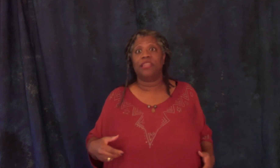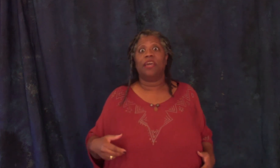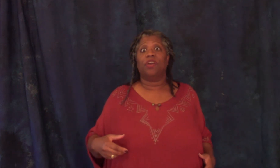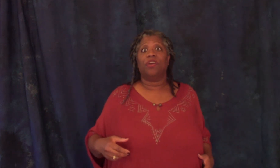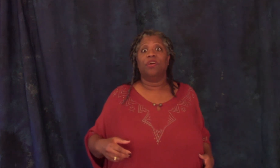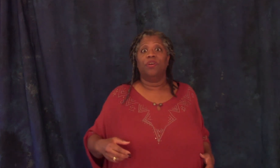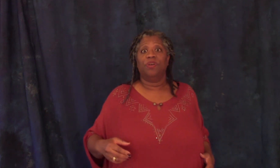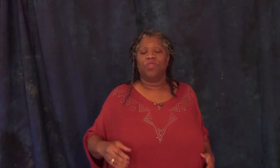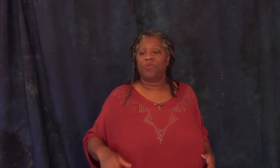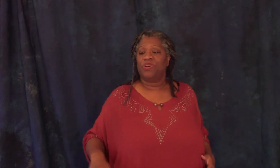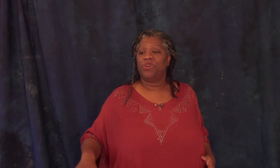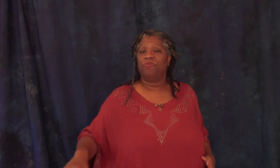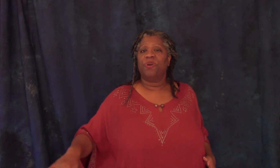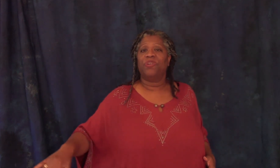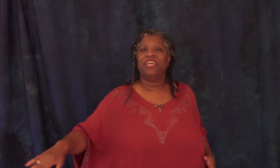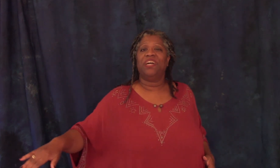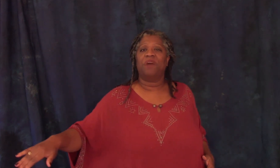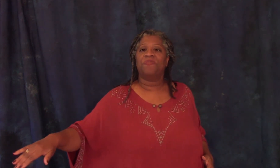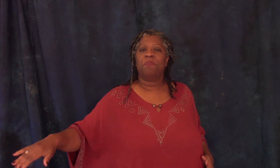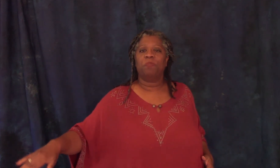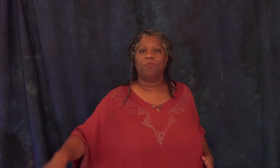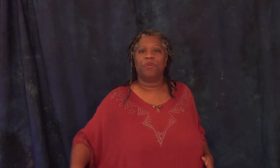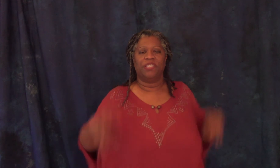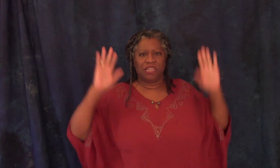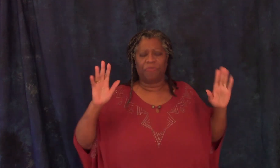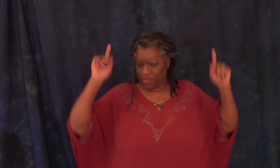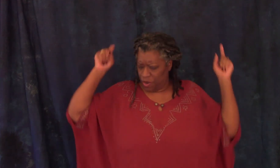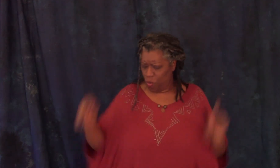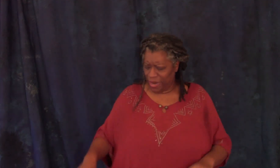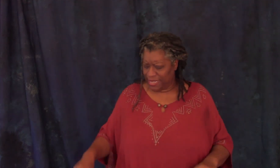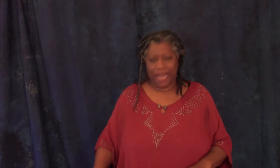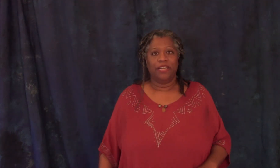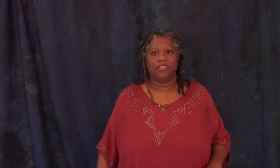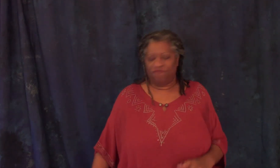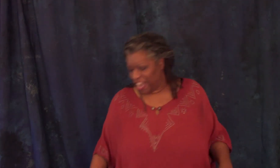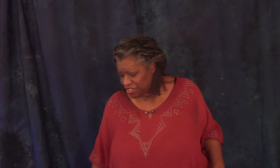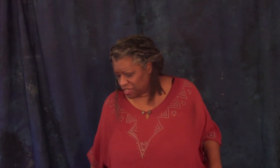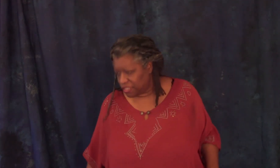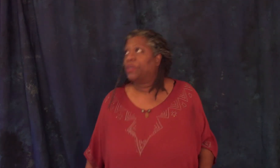there there was a dirt road leading off of the marble road and he stopped and said what is that his advisors looked and went